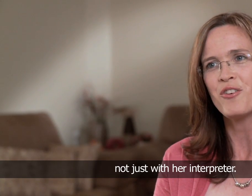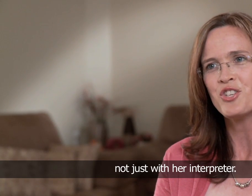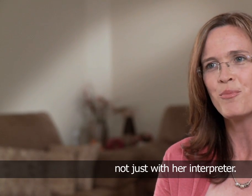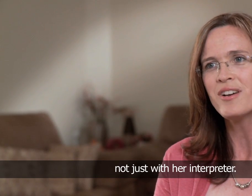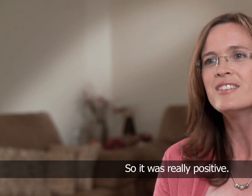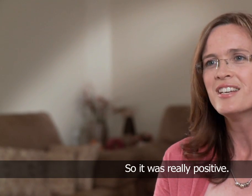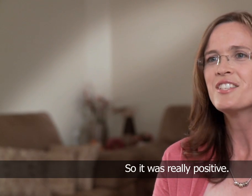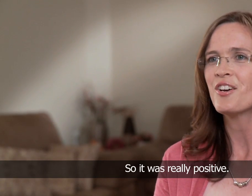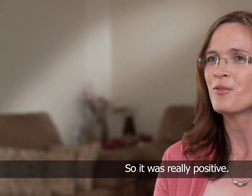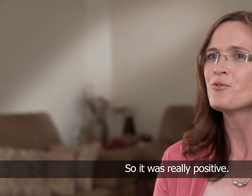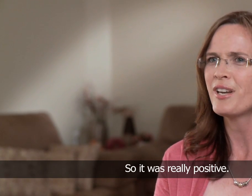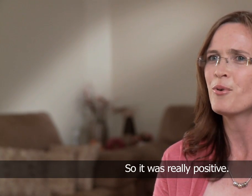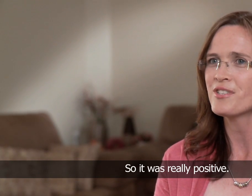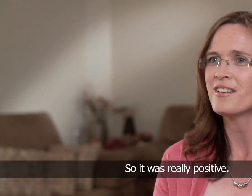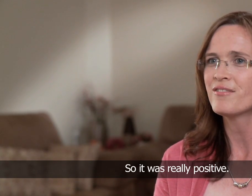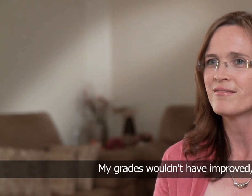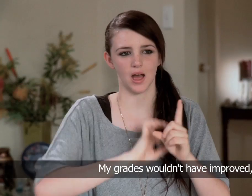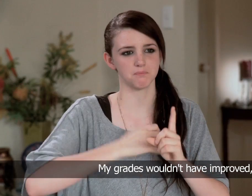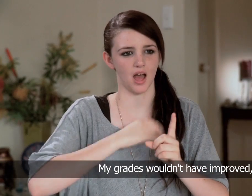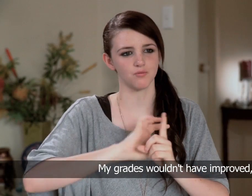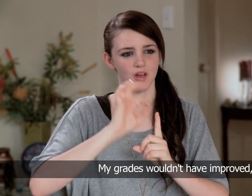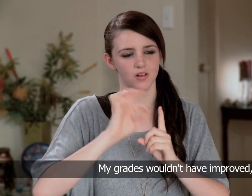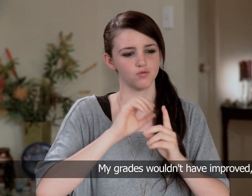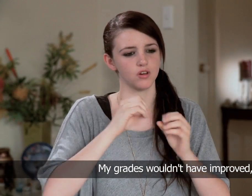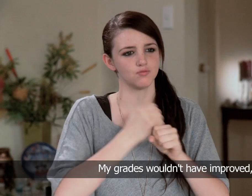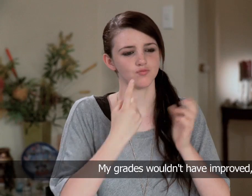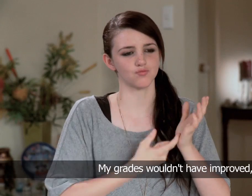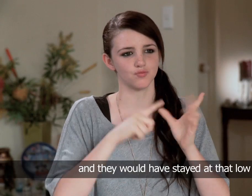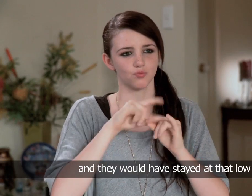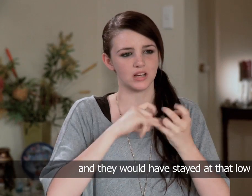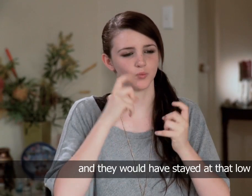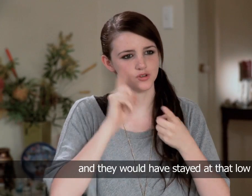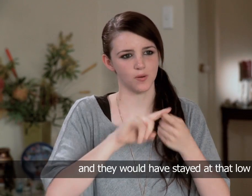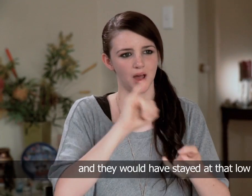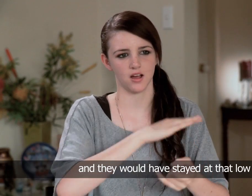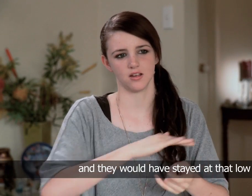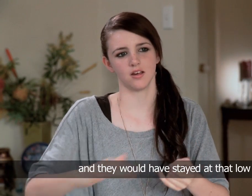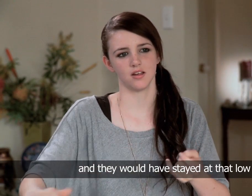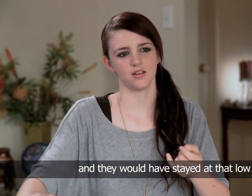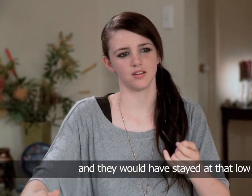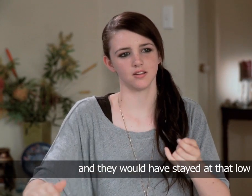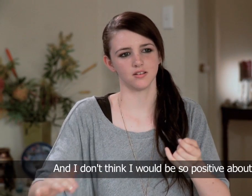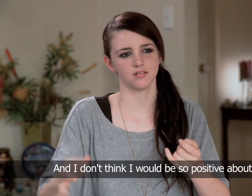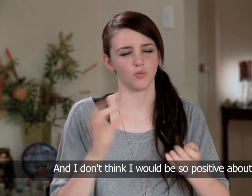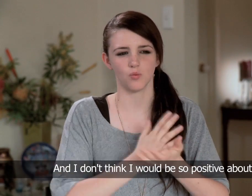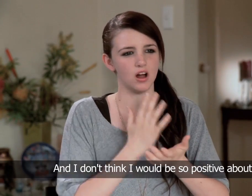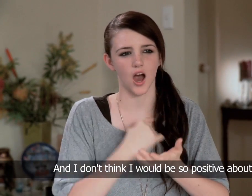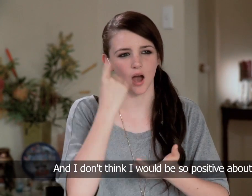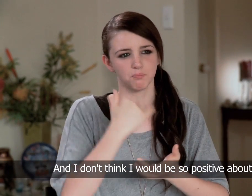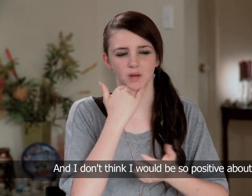her interpreter so it was really positive. My grades wouldn't have improved and they would have stayed at that low level and I don't think I'd be